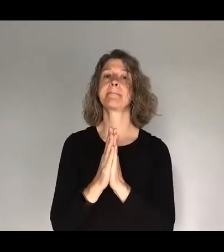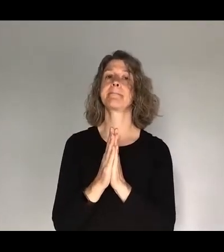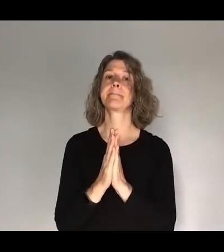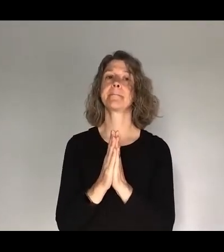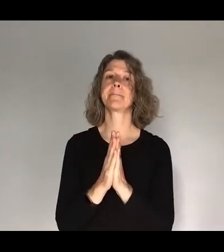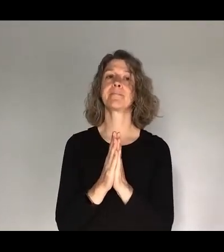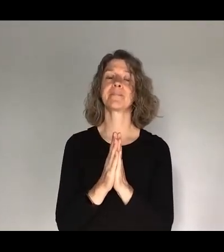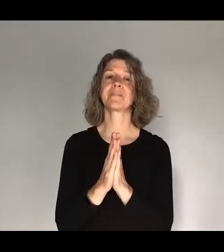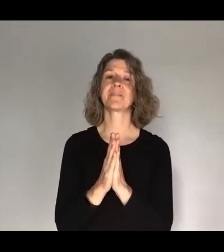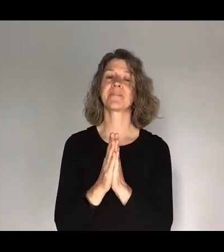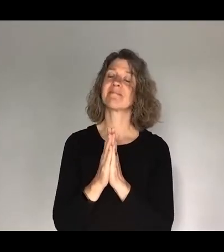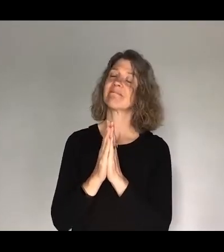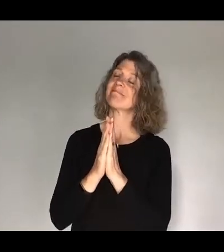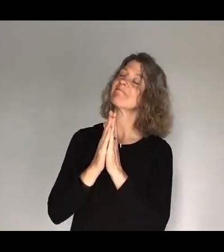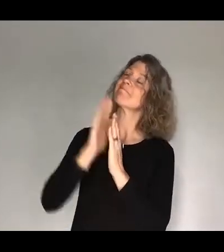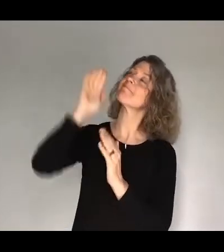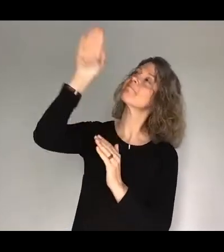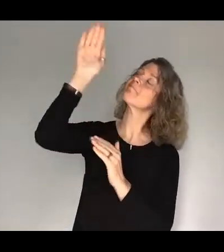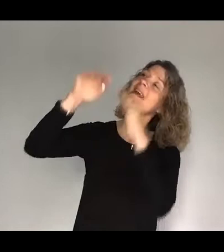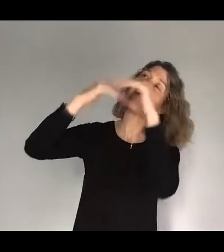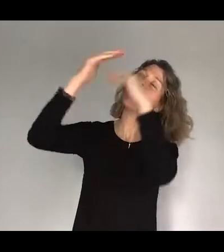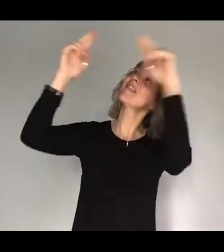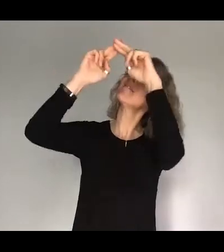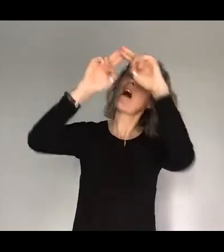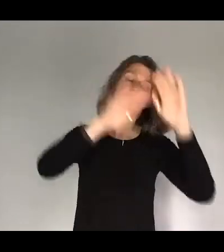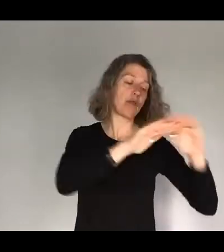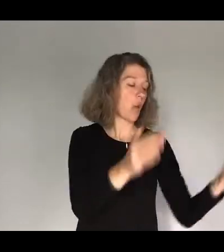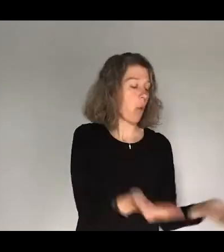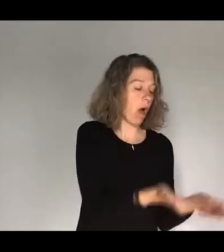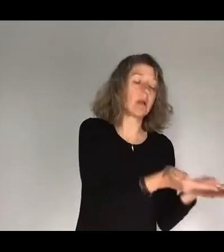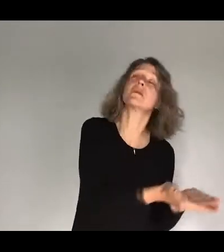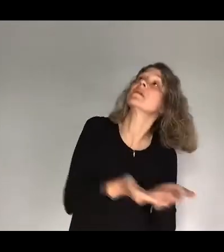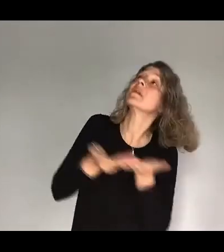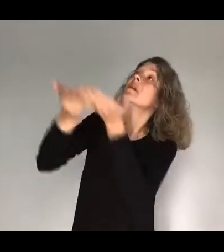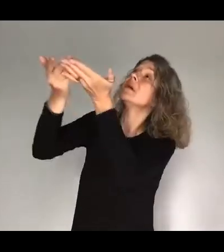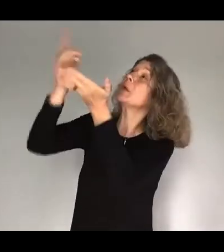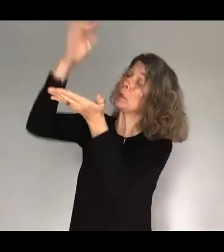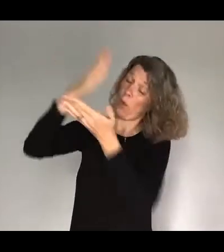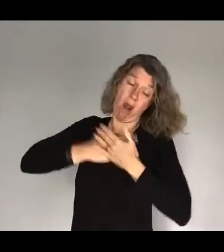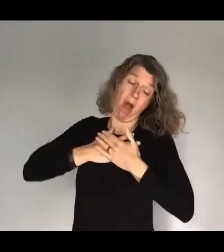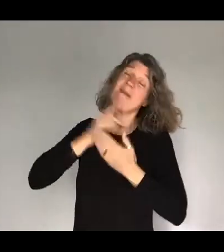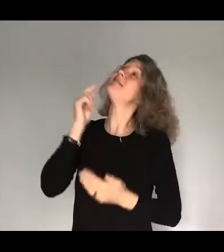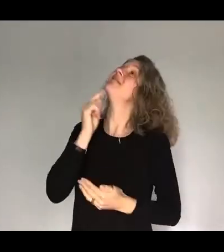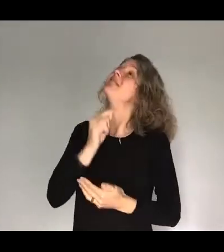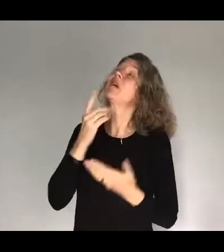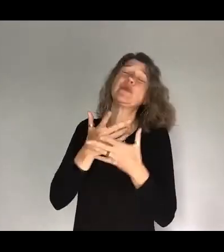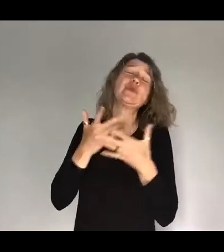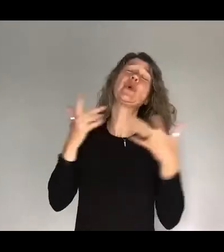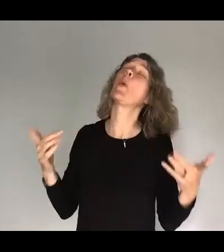Heavenly Father, we lift up our world to you, a world that you love so much. And this morning, we remember